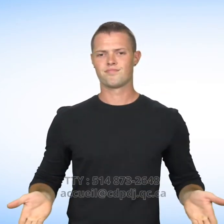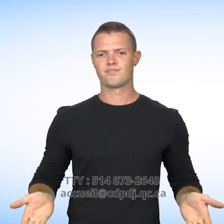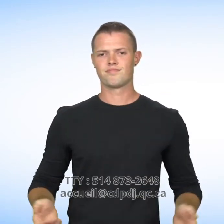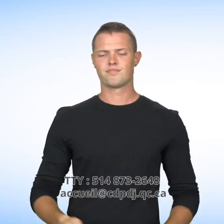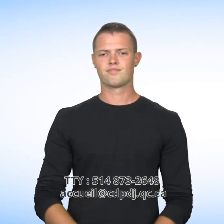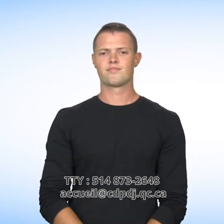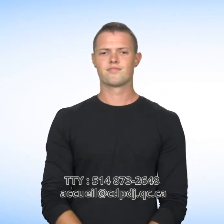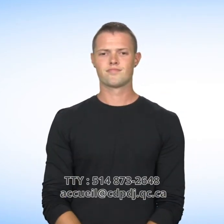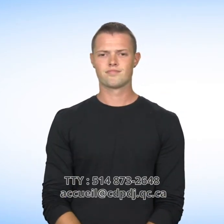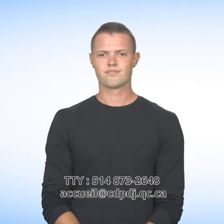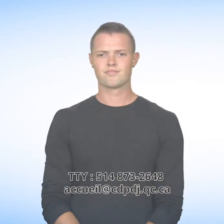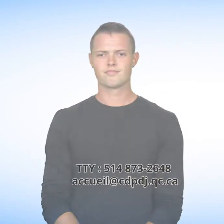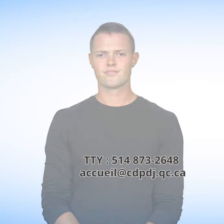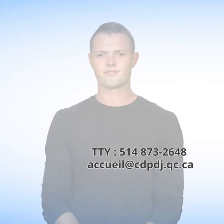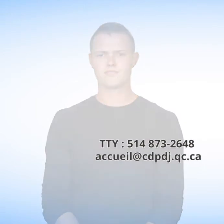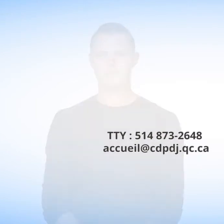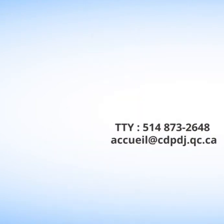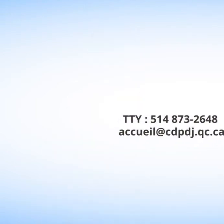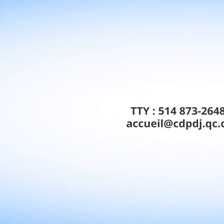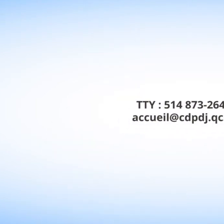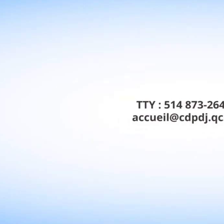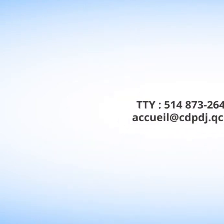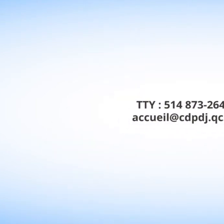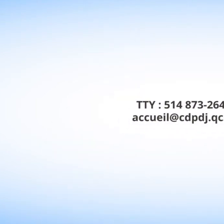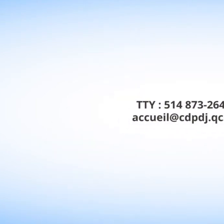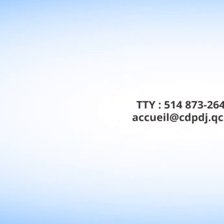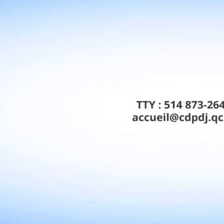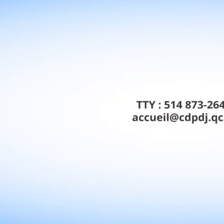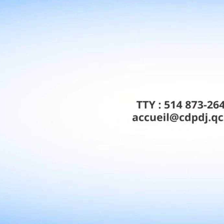TTY 514-873-2648 or by email